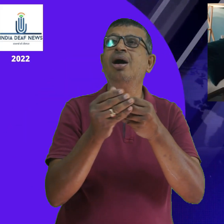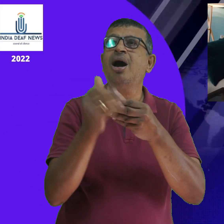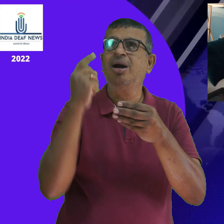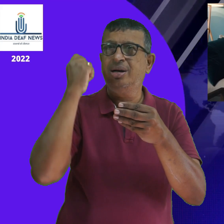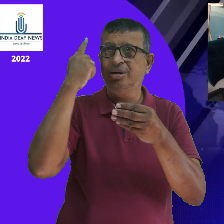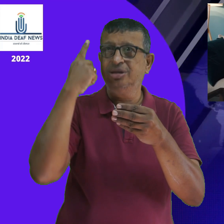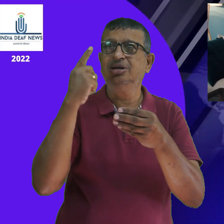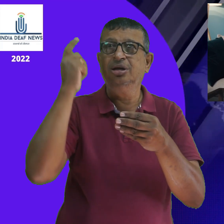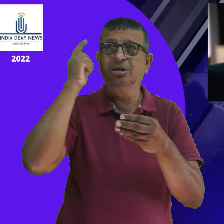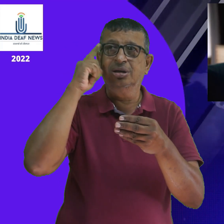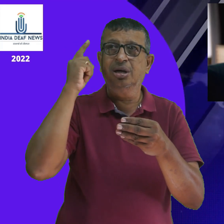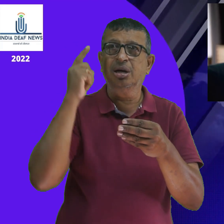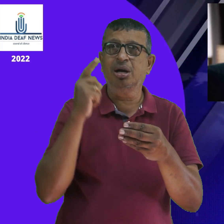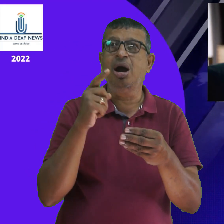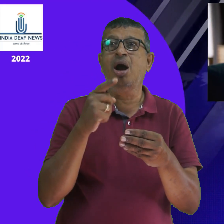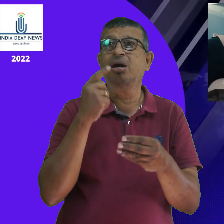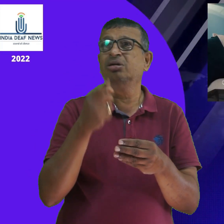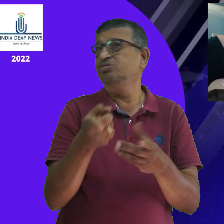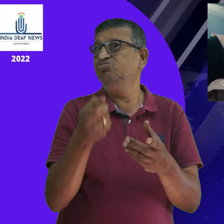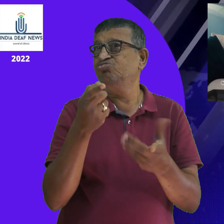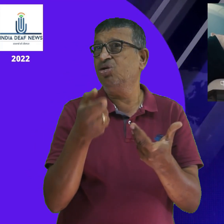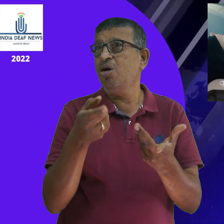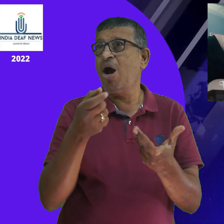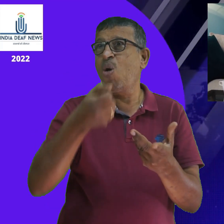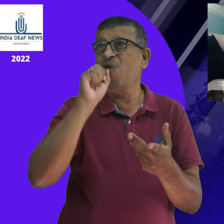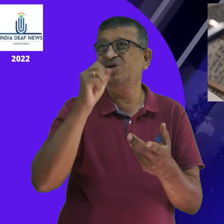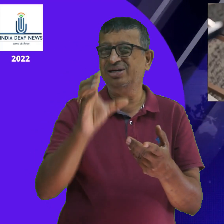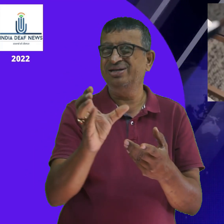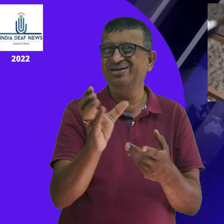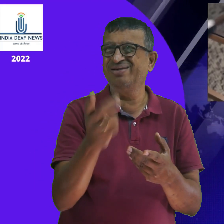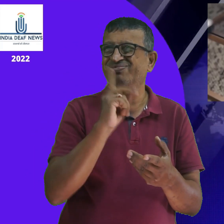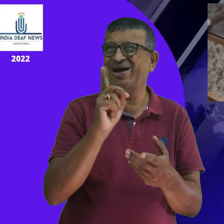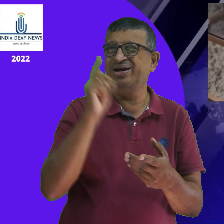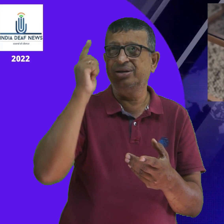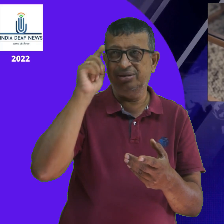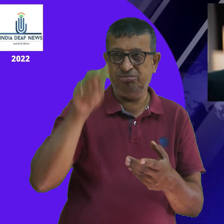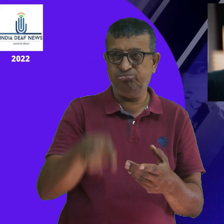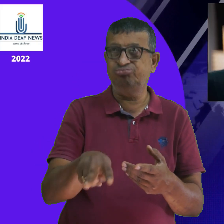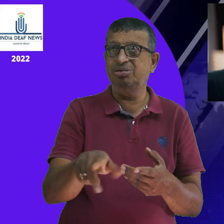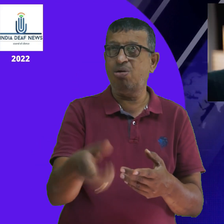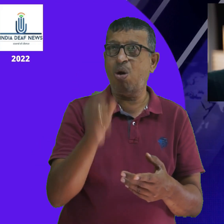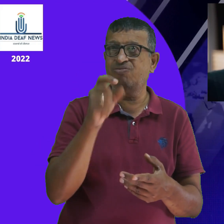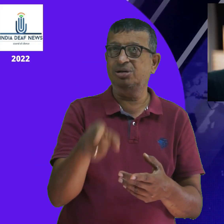Orientation helps you understand what's in front of you. What's in front of me? A cup is in front of you.